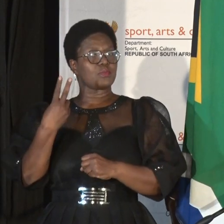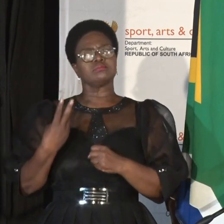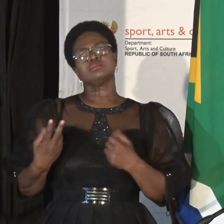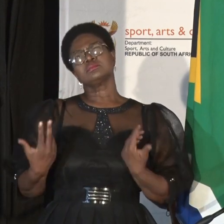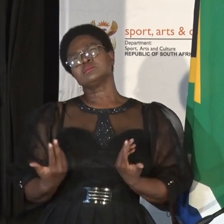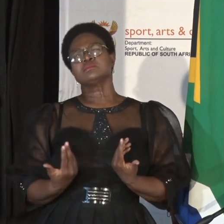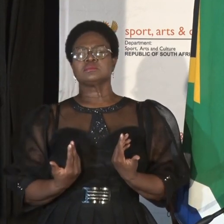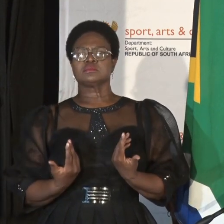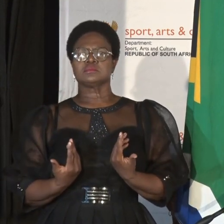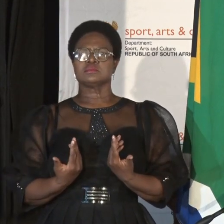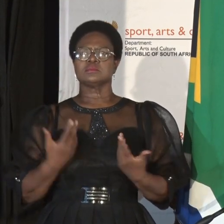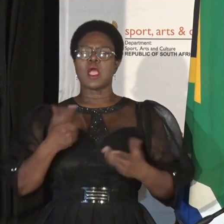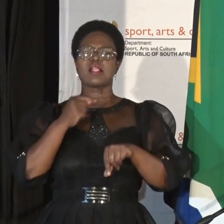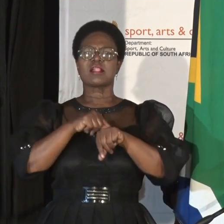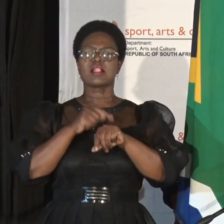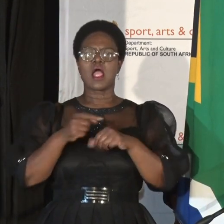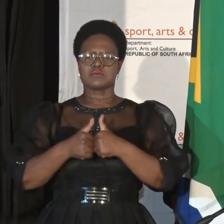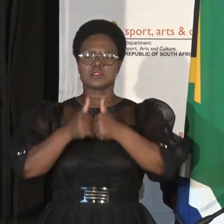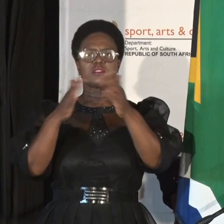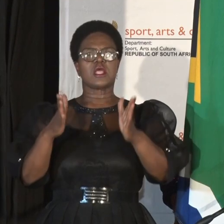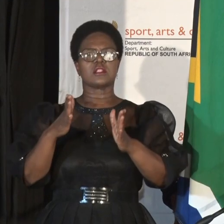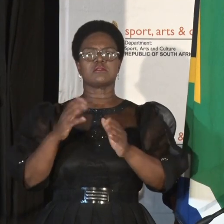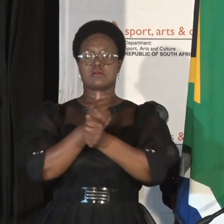at the dawn of freedom in democracy in 1994.